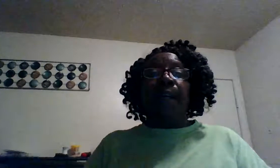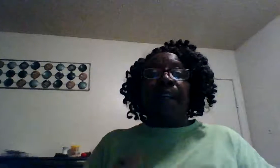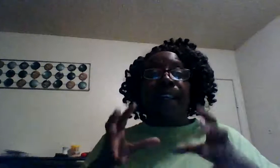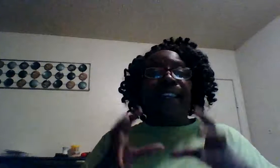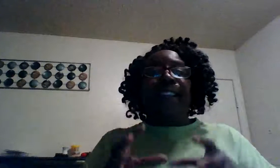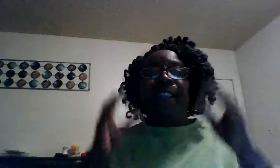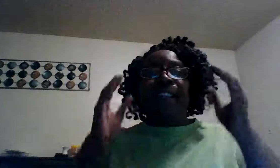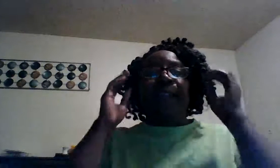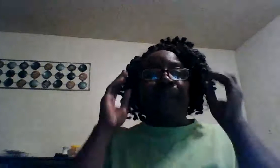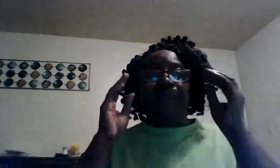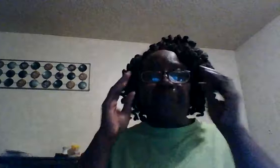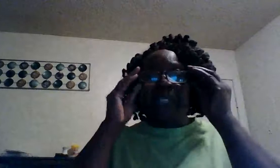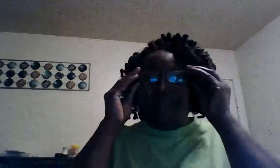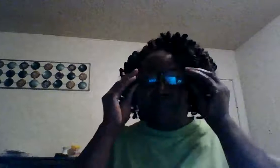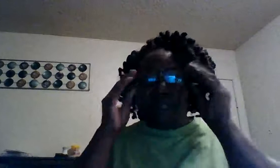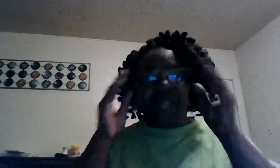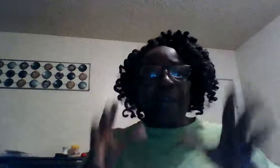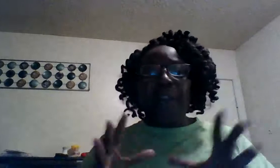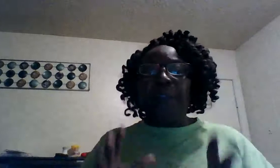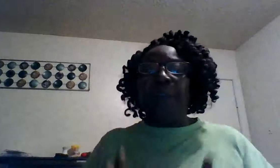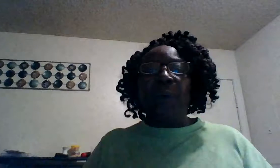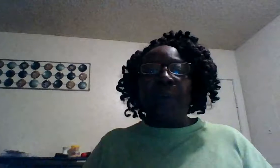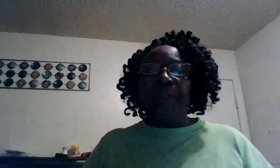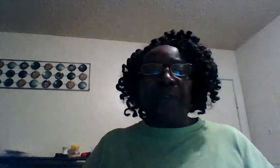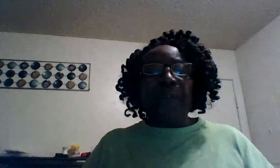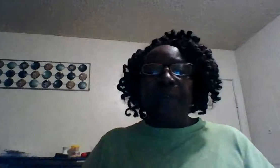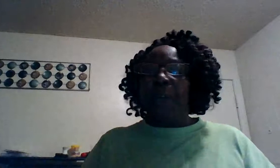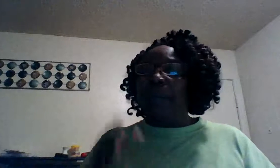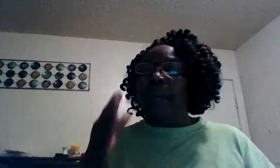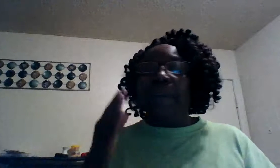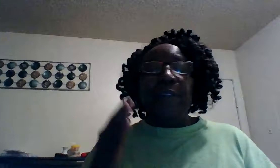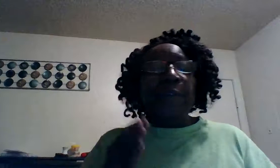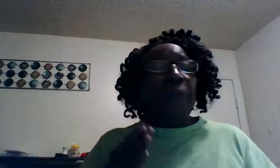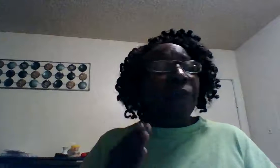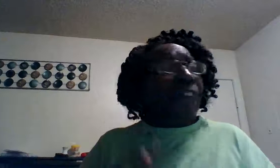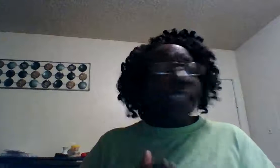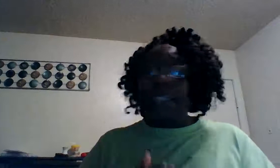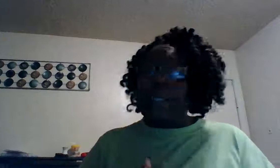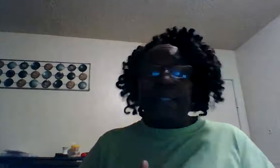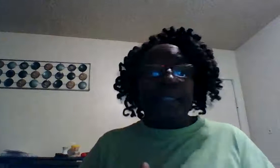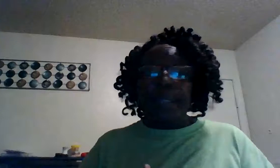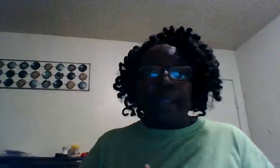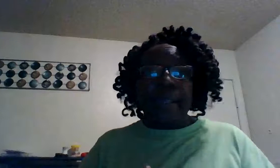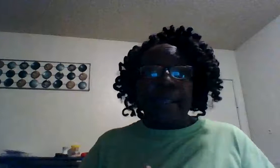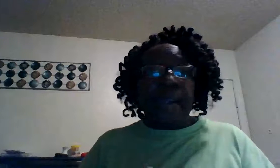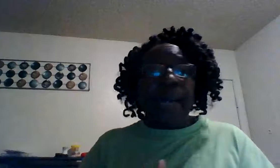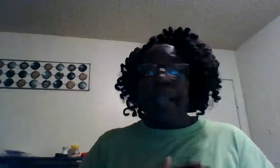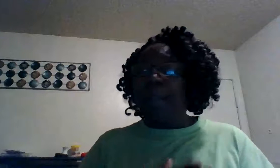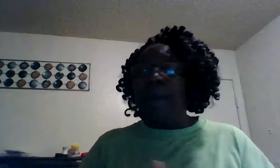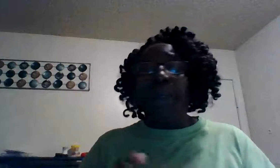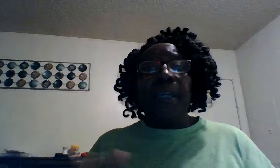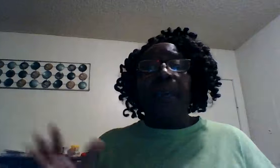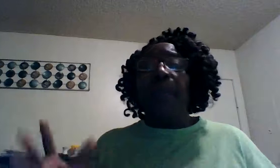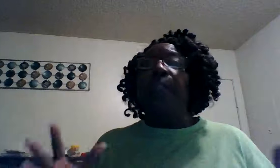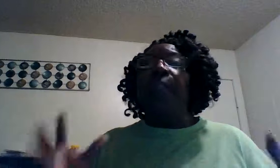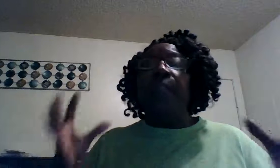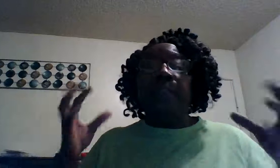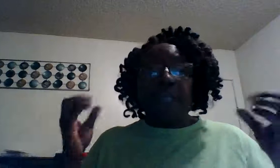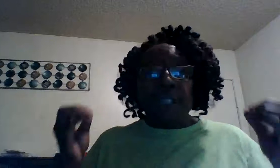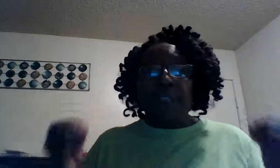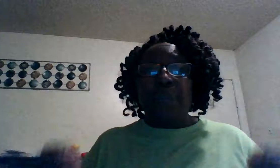his love will be there whatever you're going through whatever you are facing today I don't care what it is that's